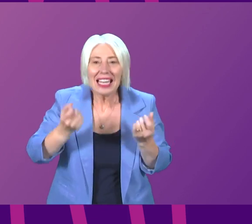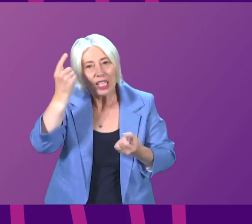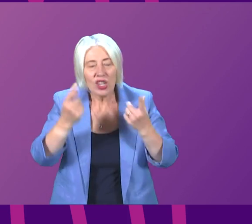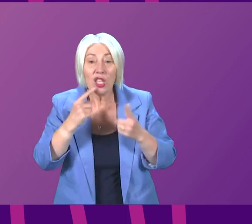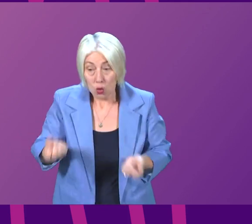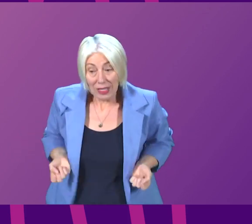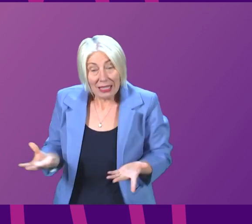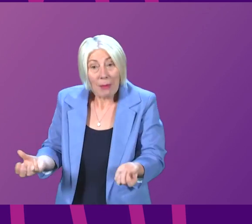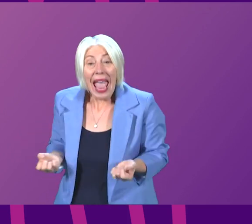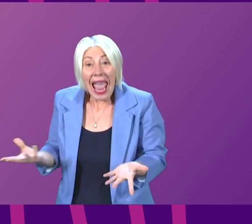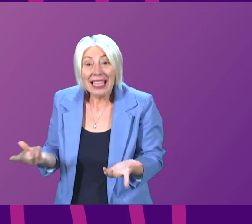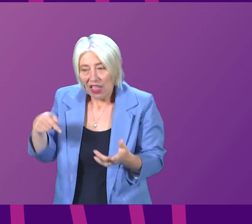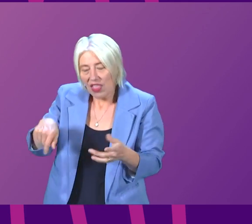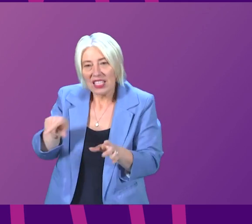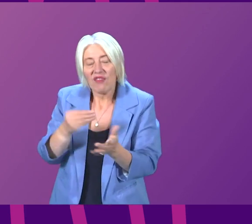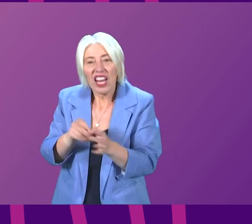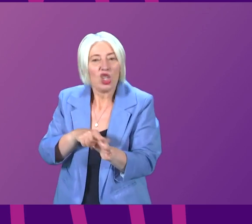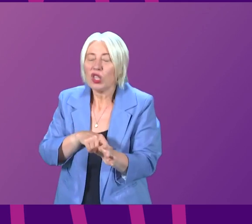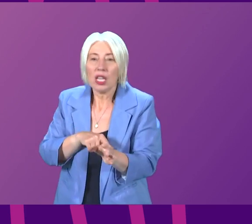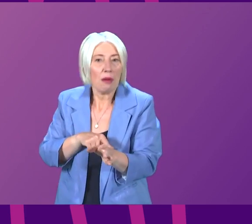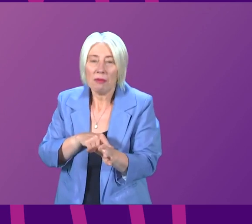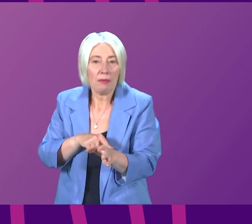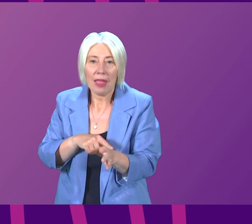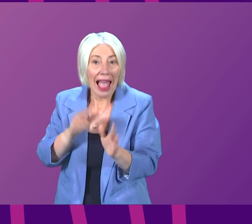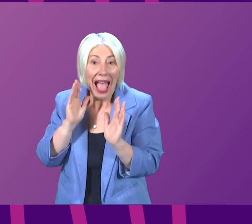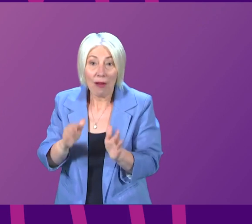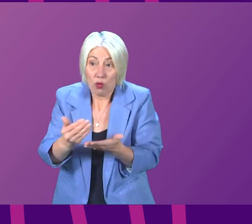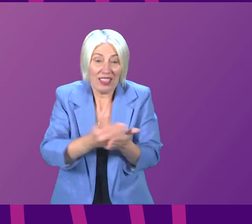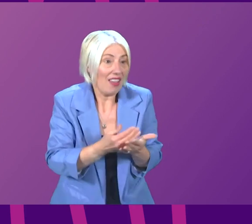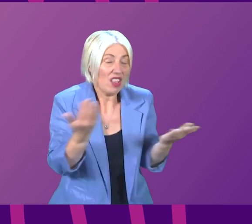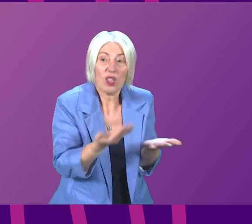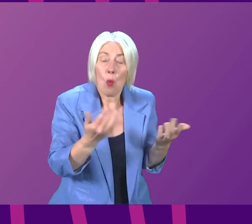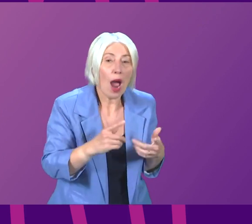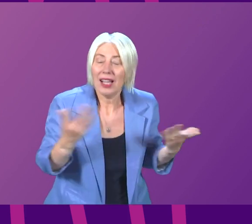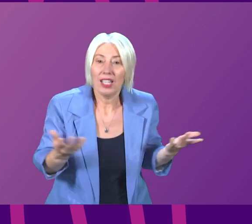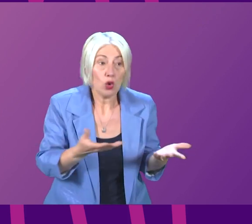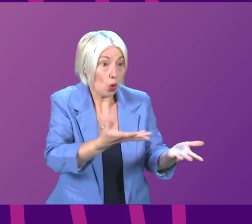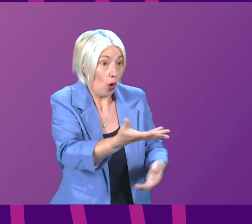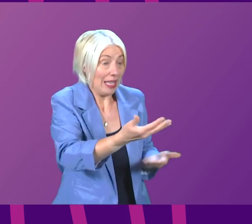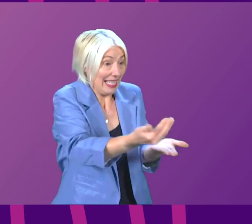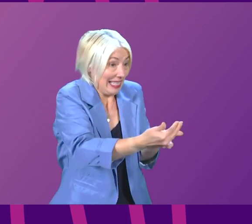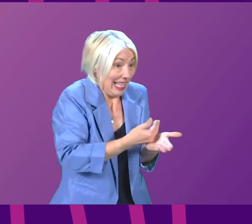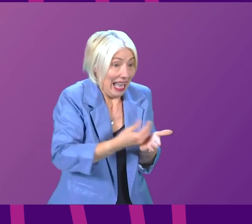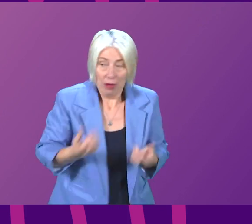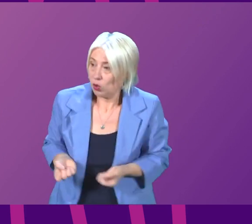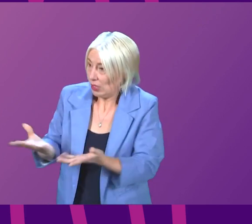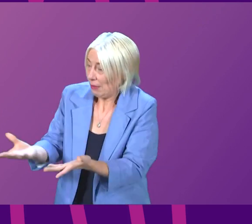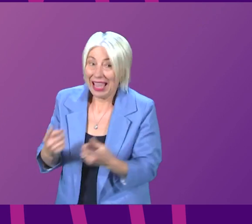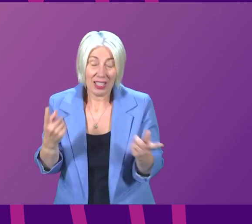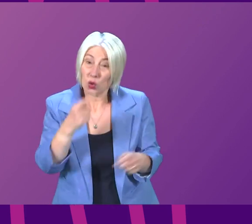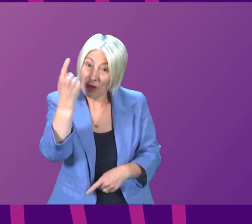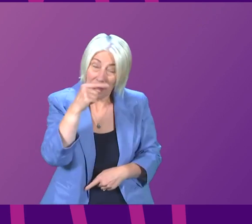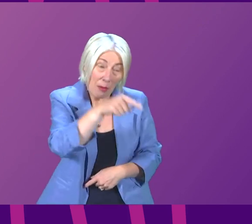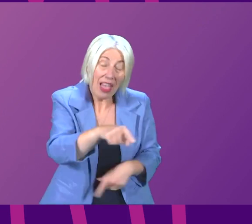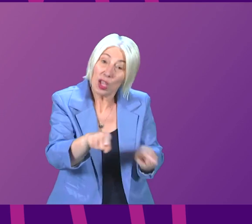more spending in this financial year has to come with a saving from elsewhere. So I would encourage Anna Sarwar to engage on that part